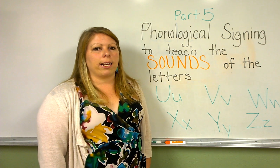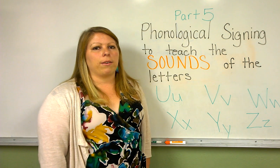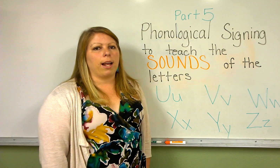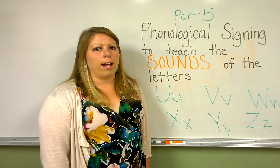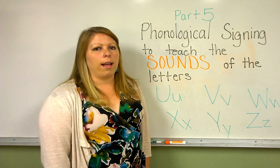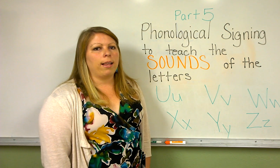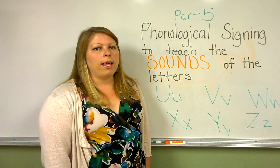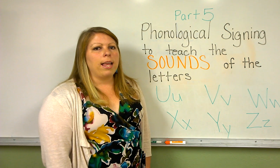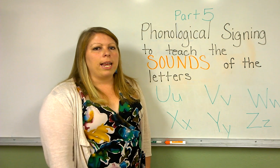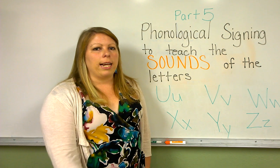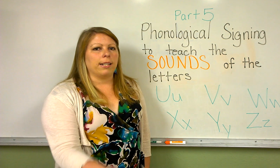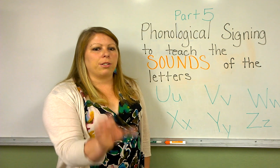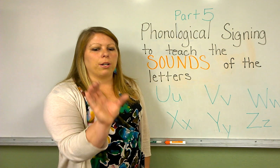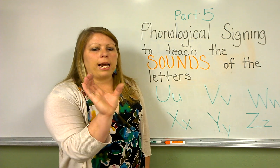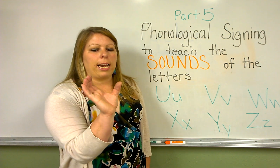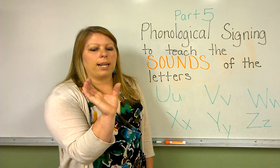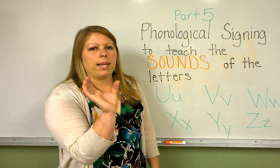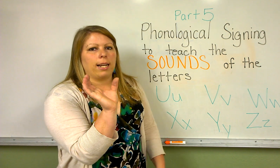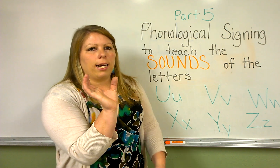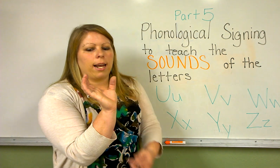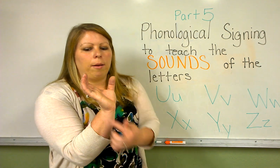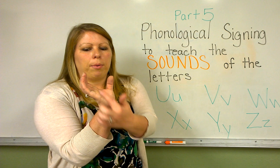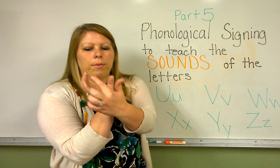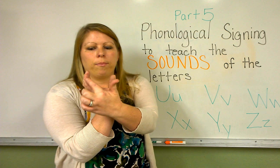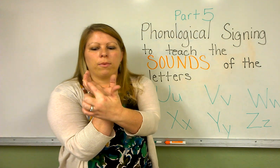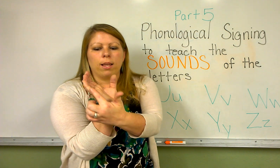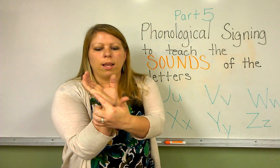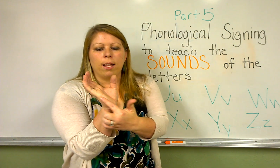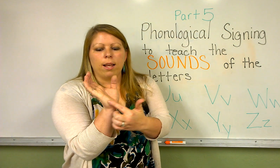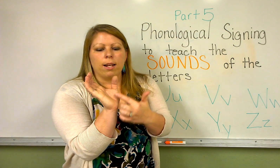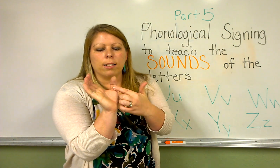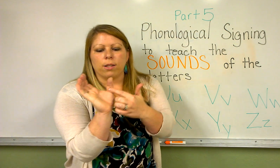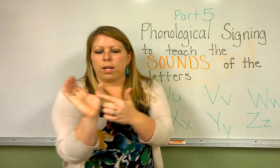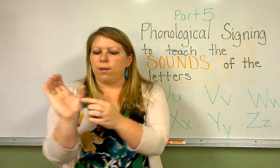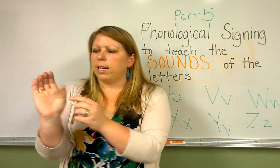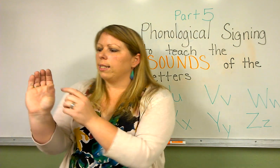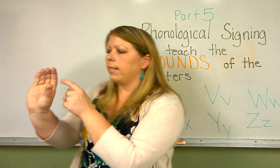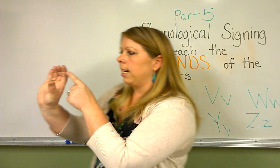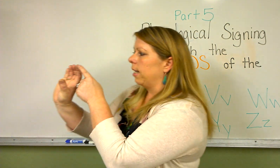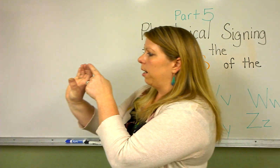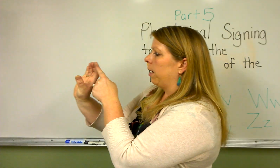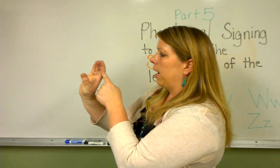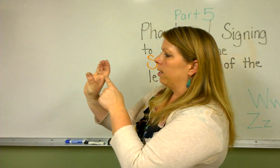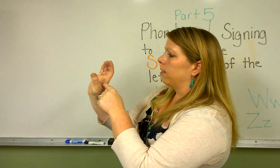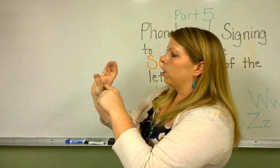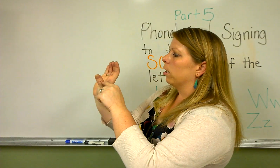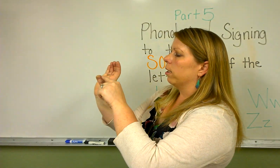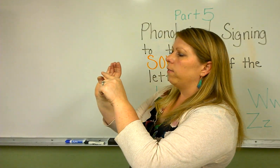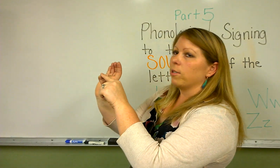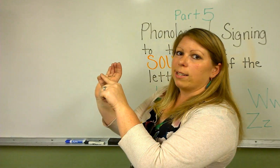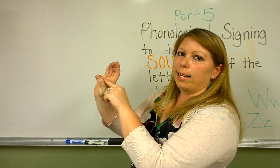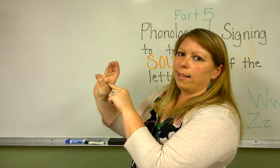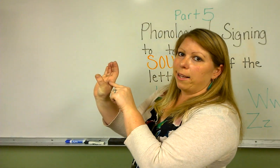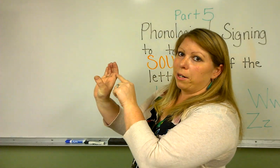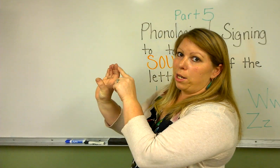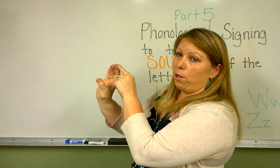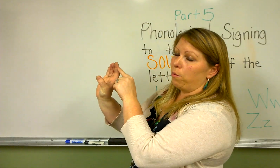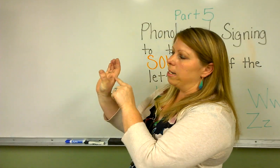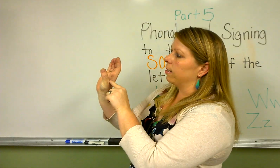sound uh is your hand in a cup, so that you can see that your hand is curved, just like the letter U is